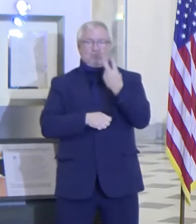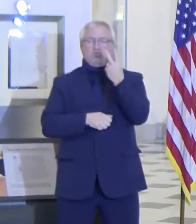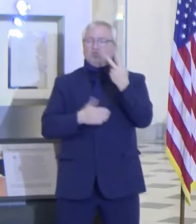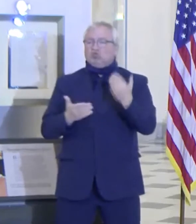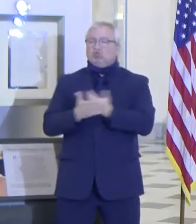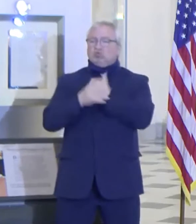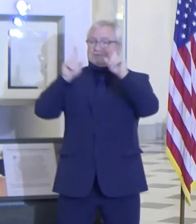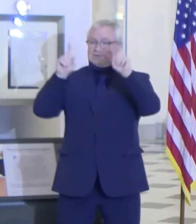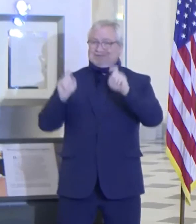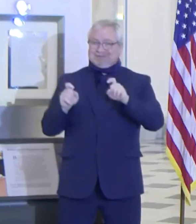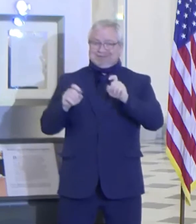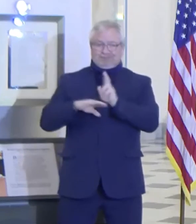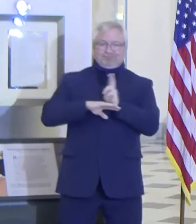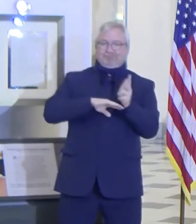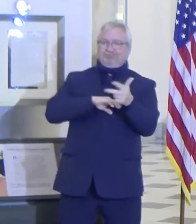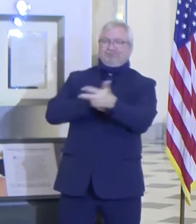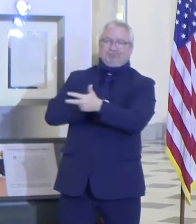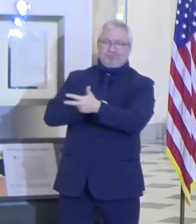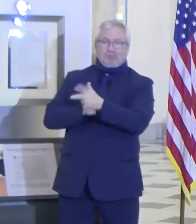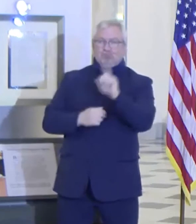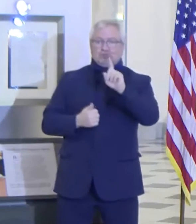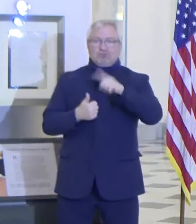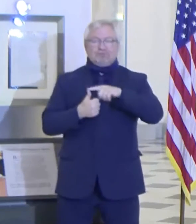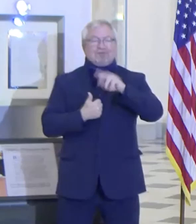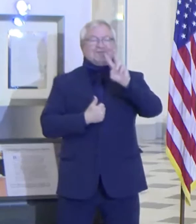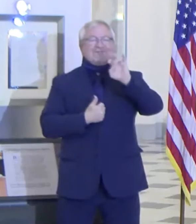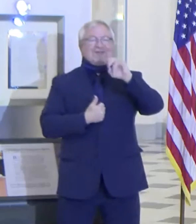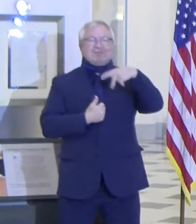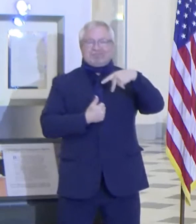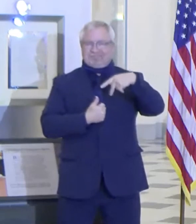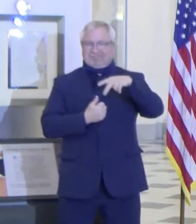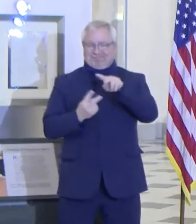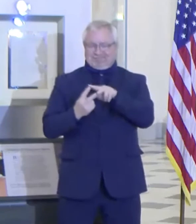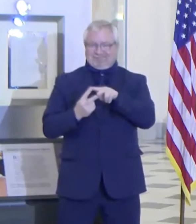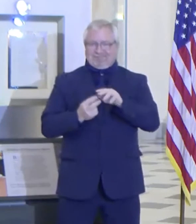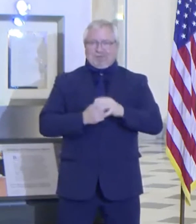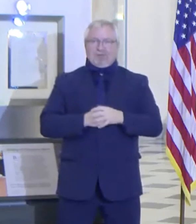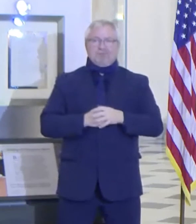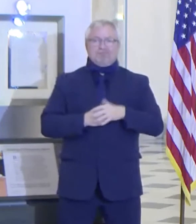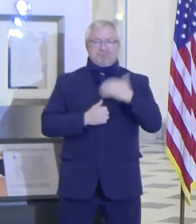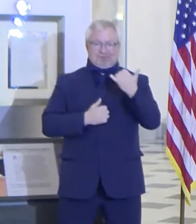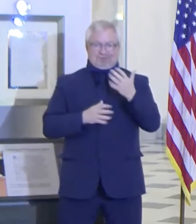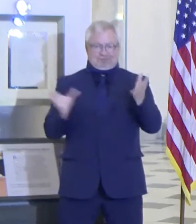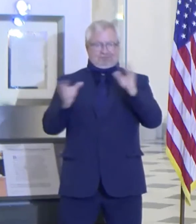stations which we just opened. We now have seven of those open and operational across the state.